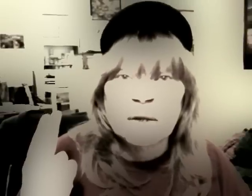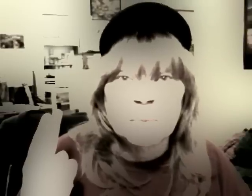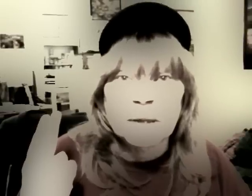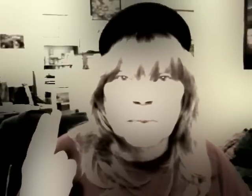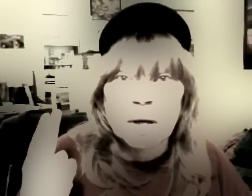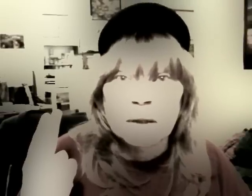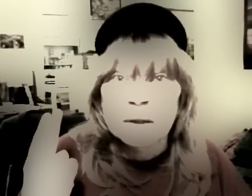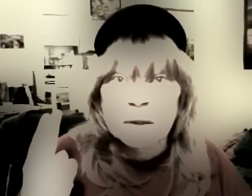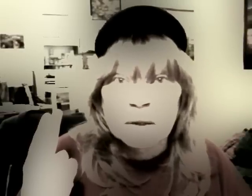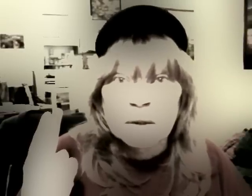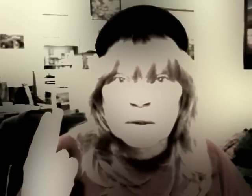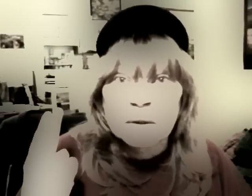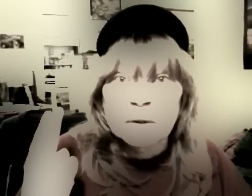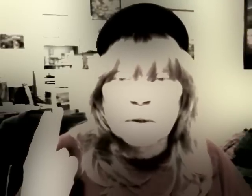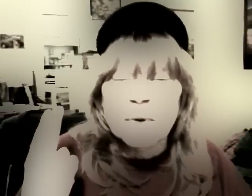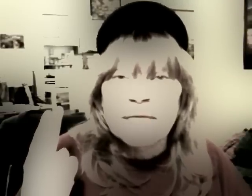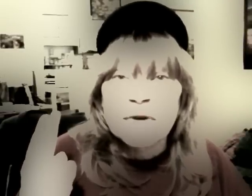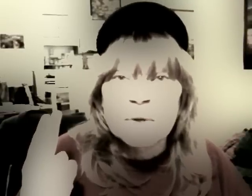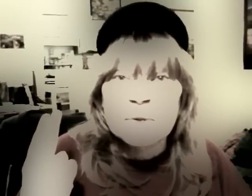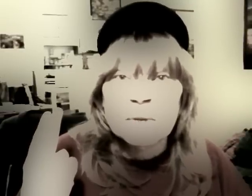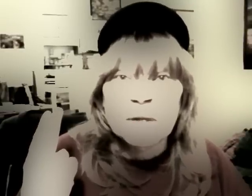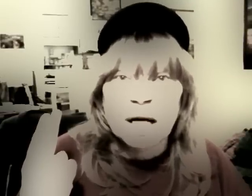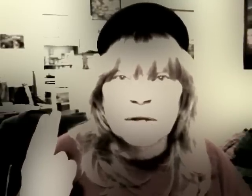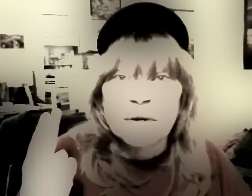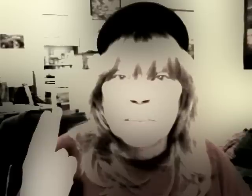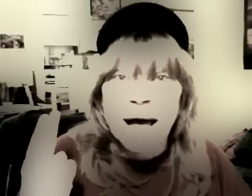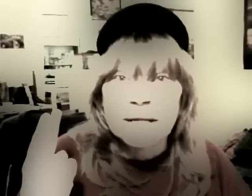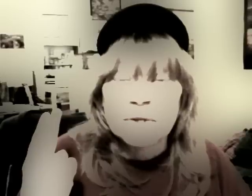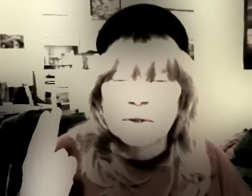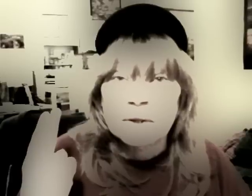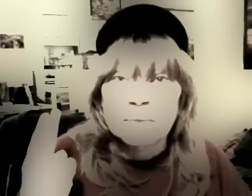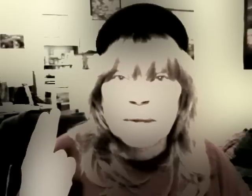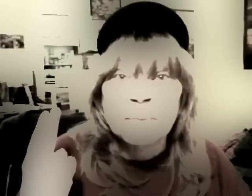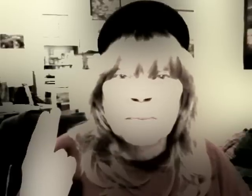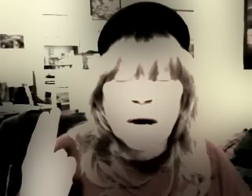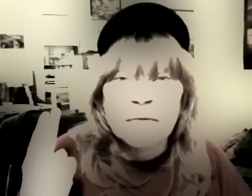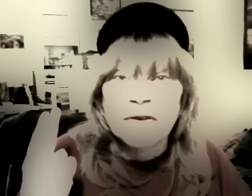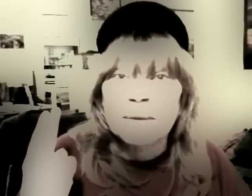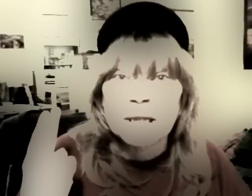people who refuse to be under a pastor. People in my own family.